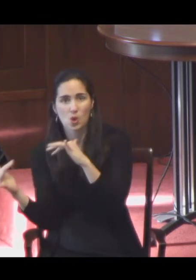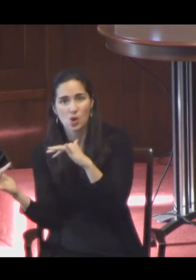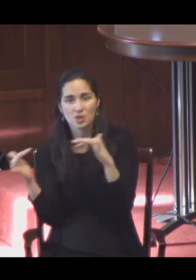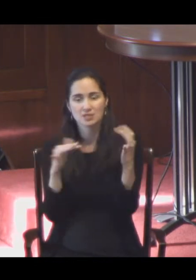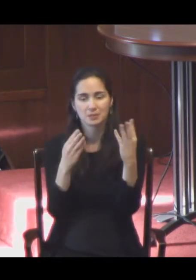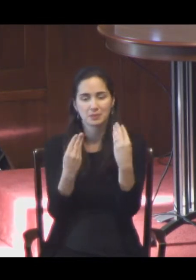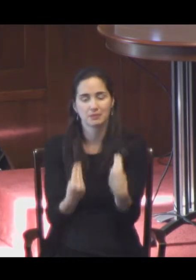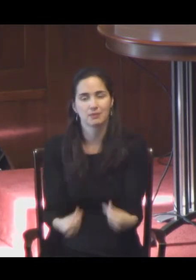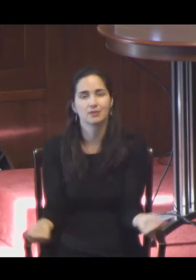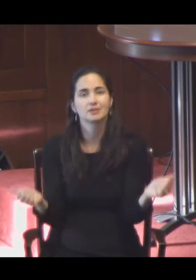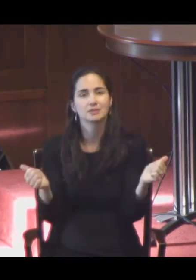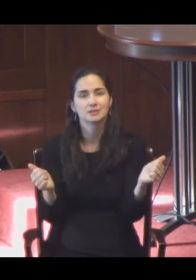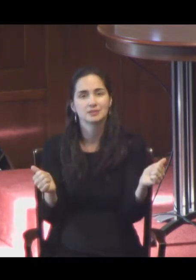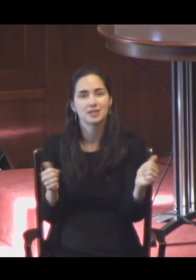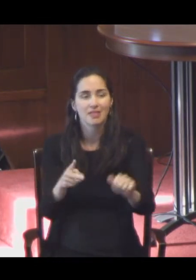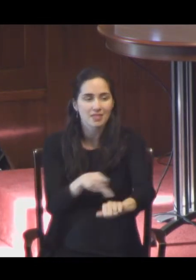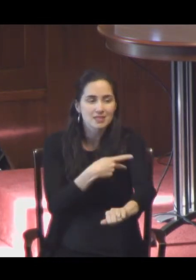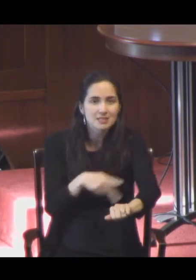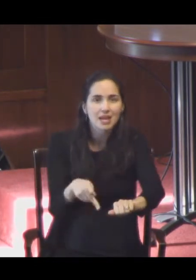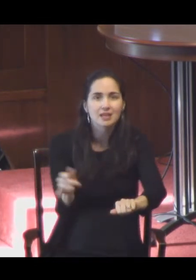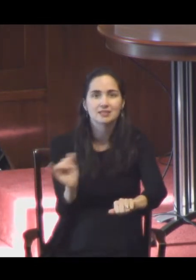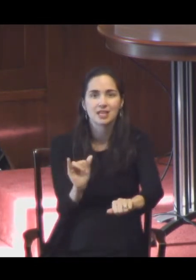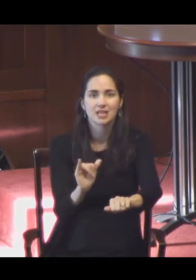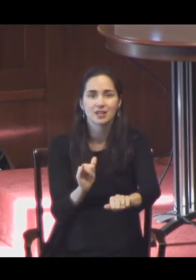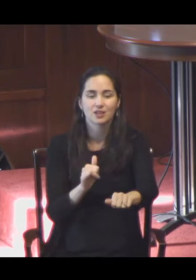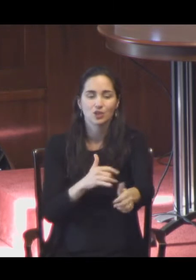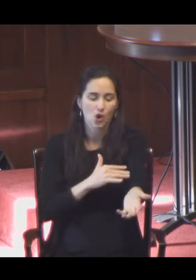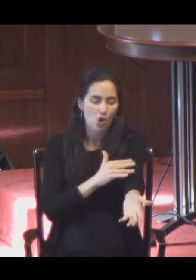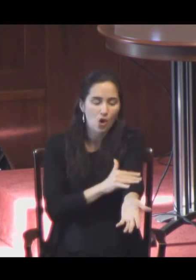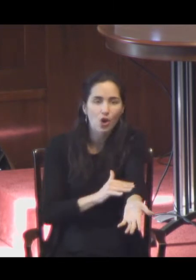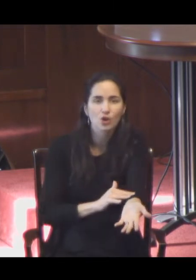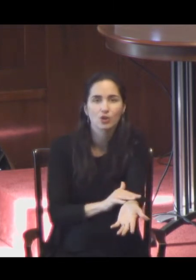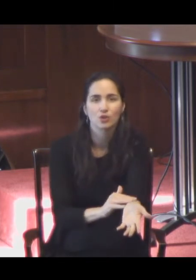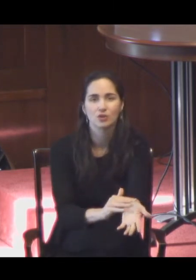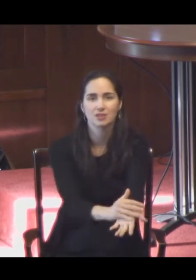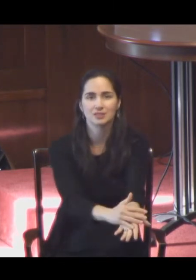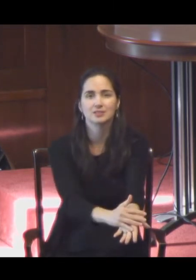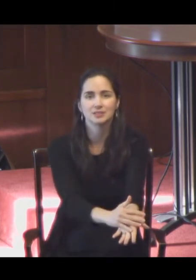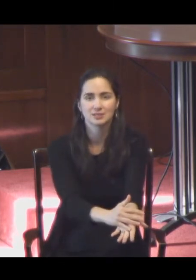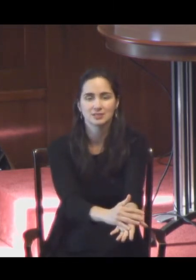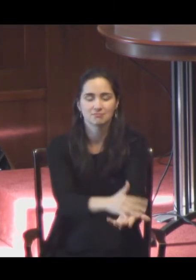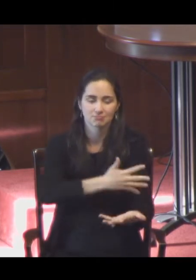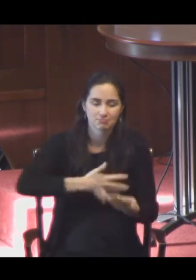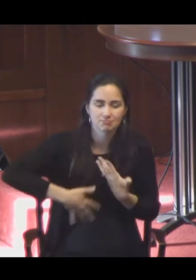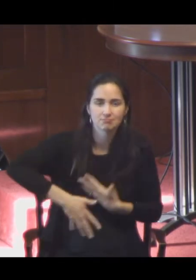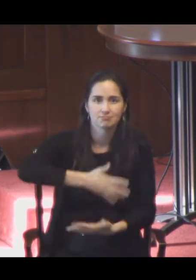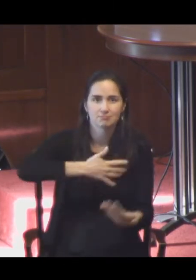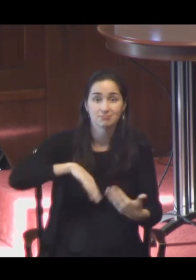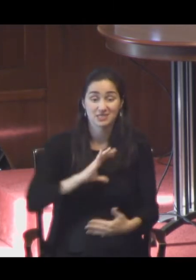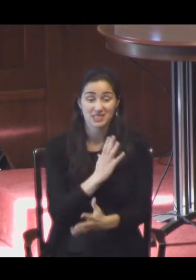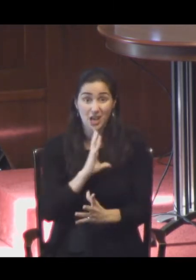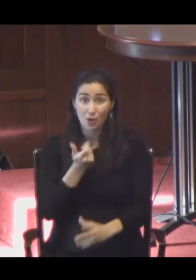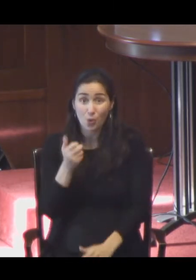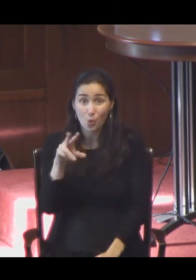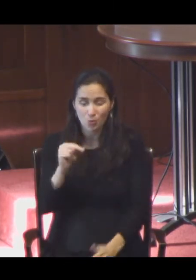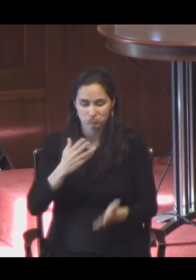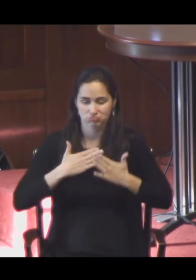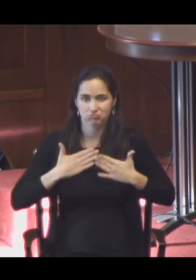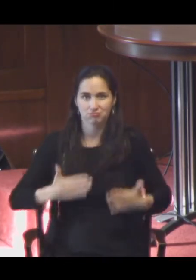arteries. The circulation of the lymph are figured in the drift of stars. Our own bodies reflect the heavens,